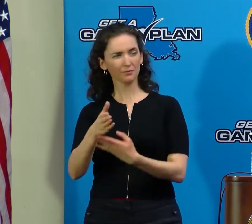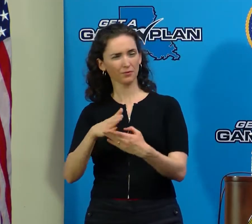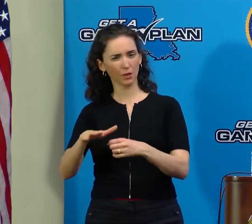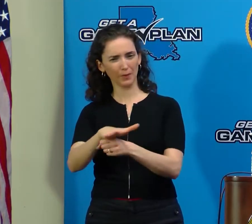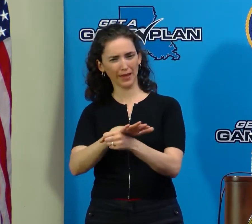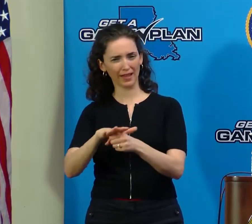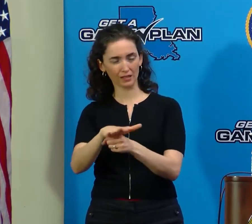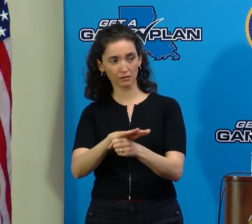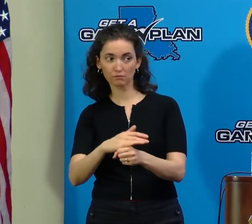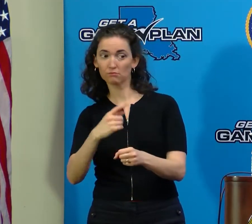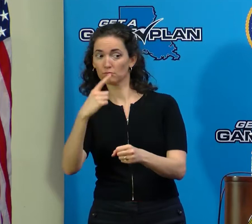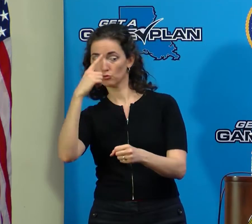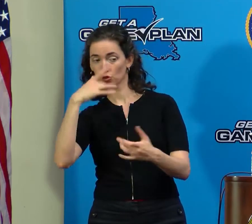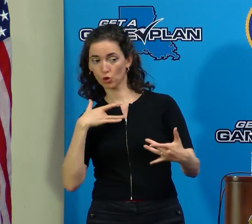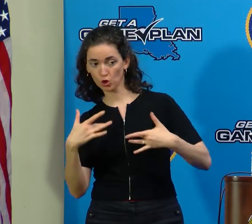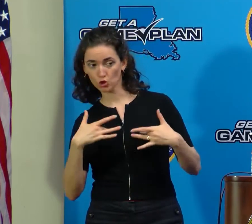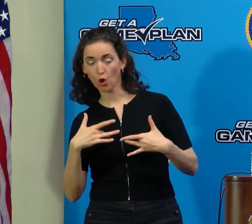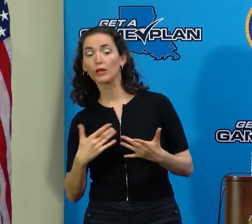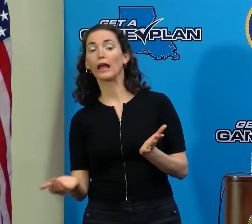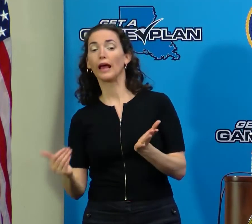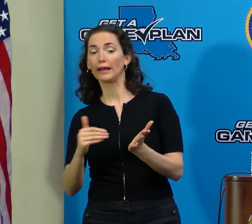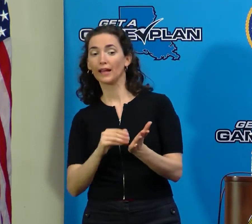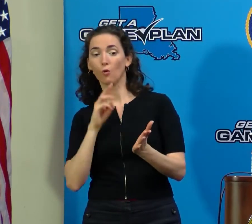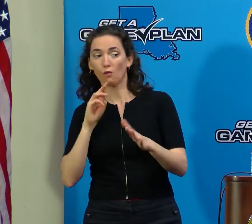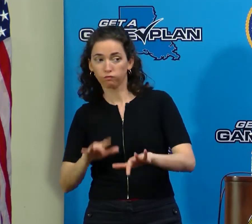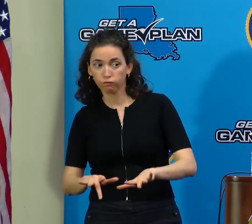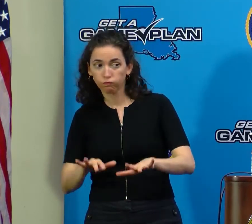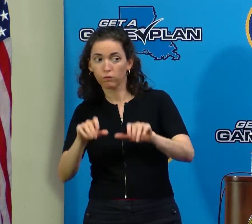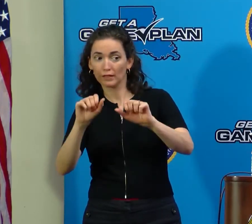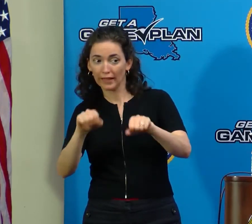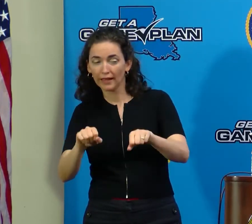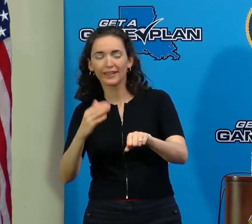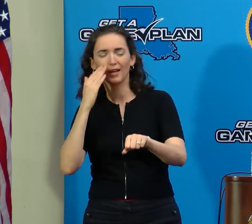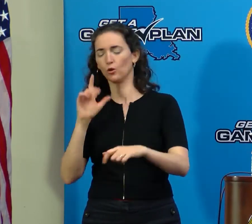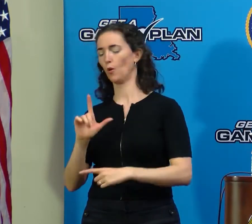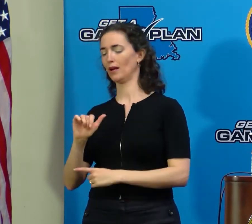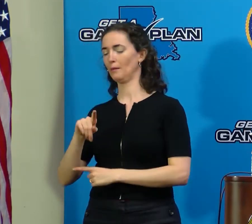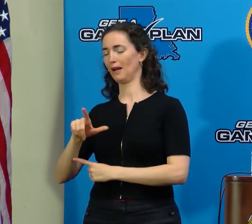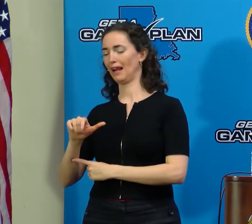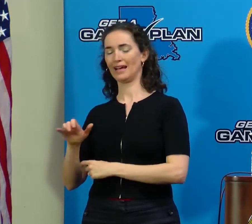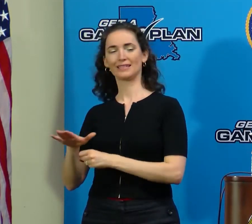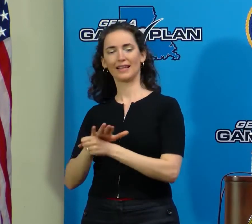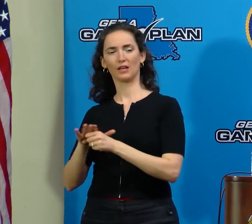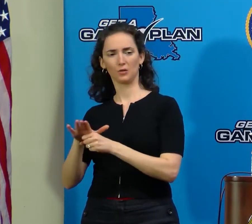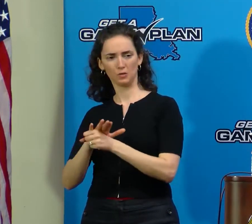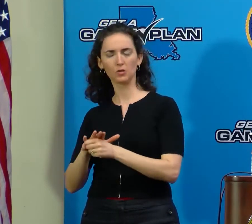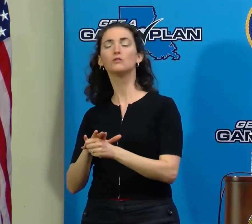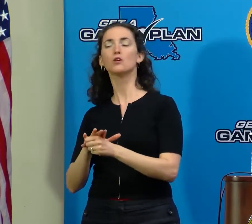for new flooding? I know obviously the water is still flooding in some places, but are you all seeing that in like